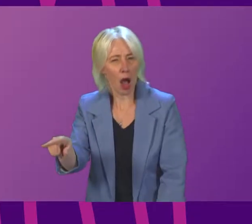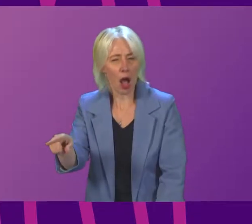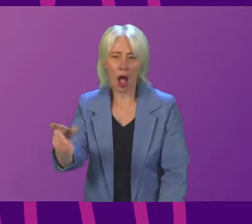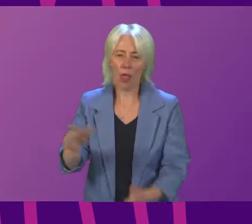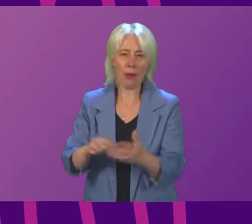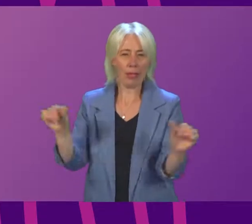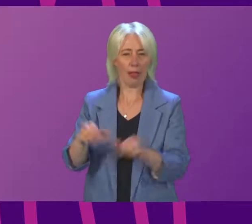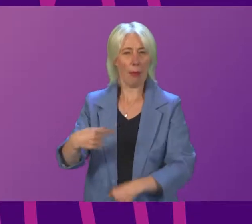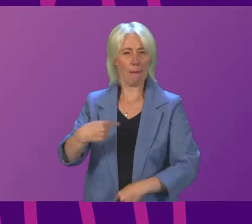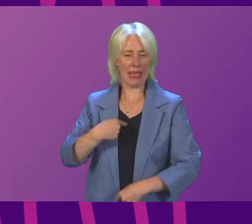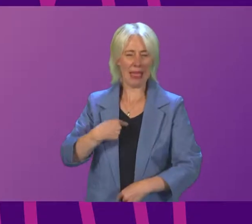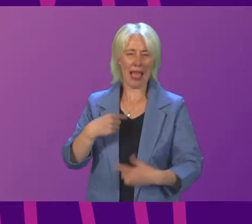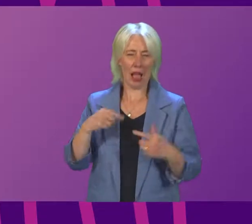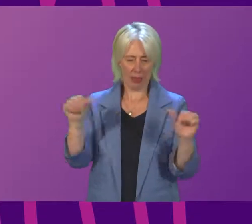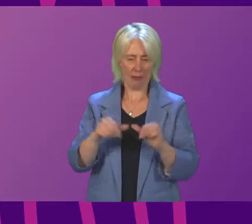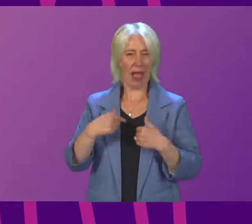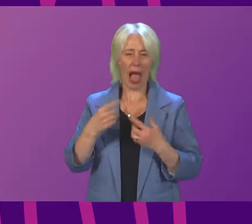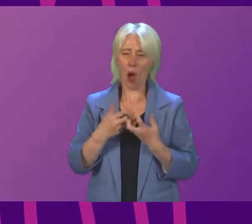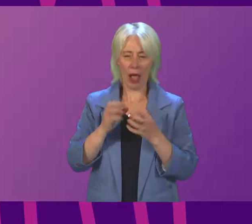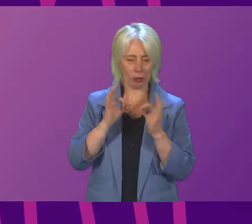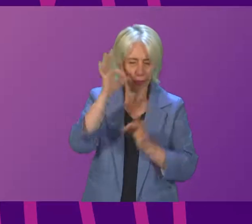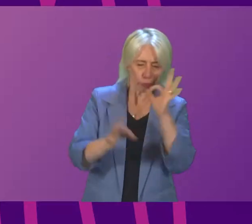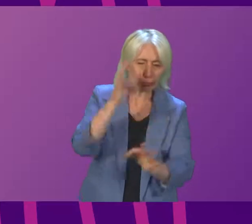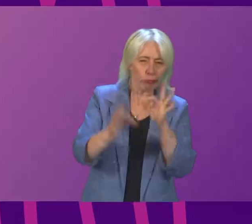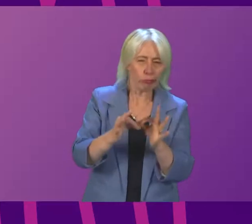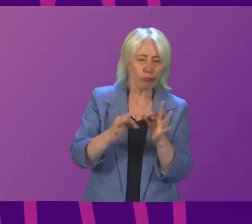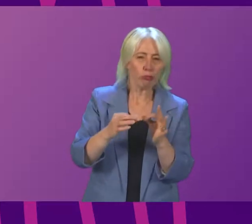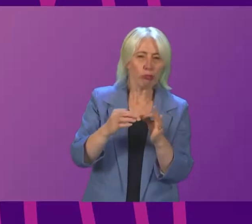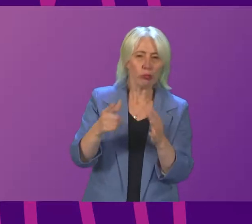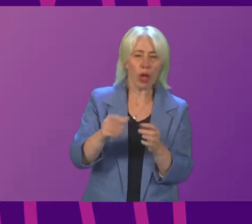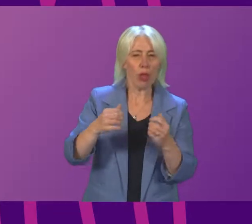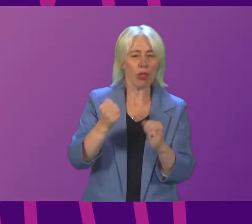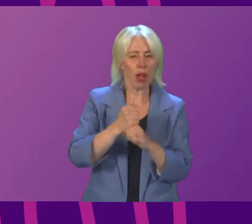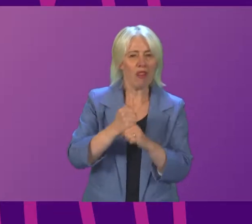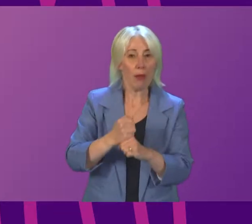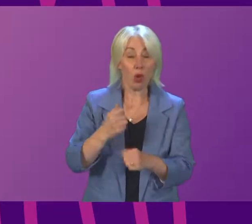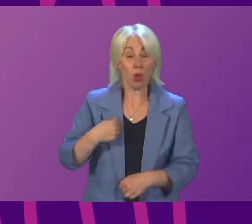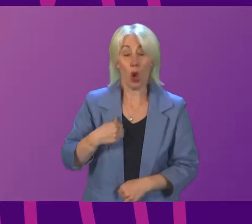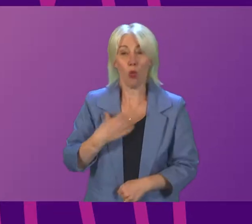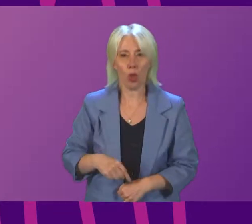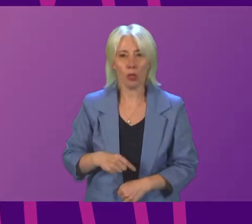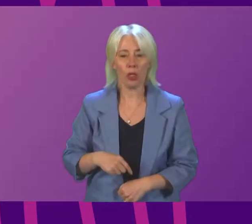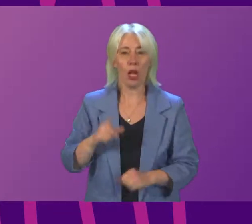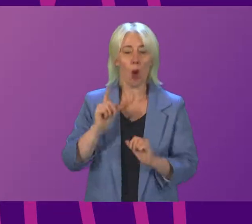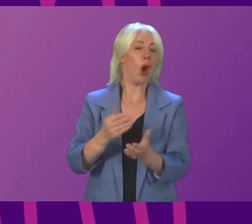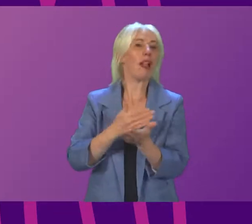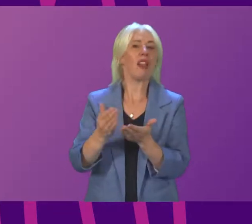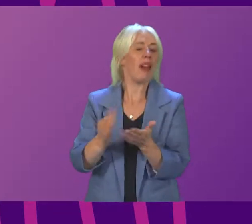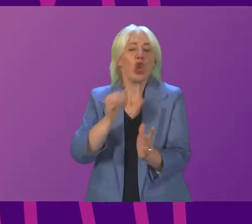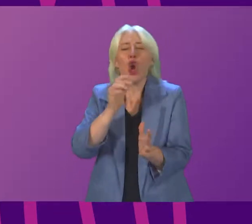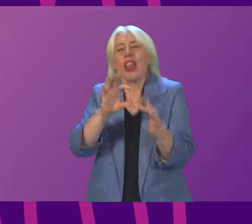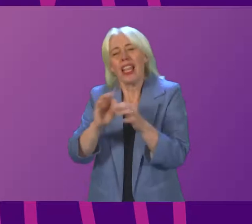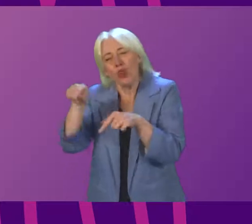ability to scrutinise the Government as fully as I might have wished to do so. I would welcome your clarification, without reference to this particular